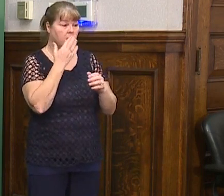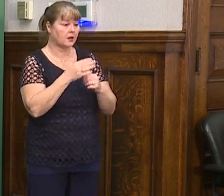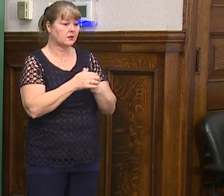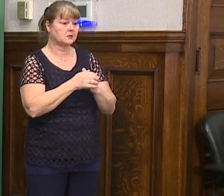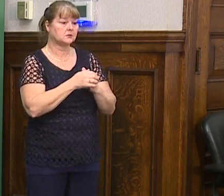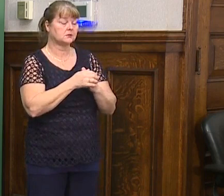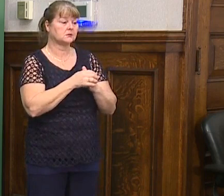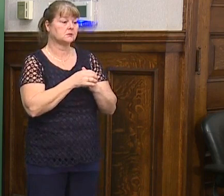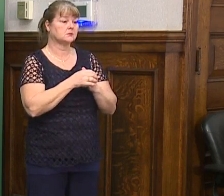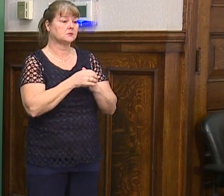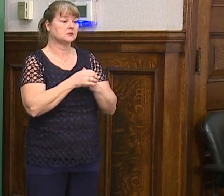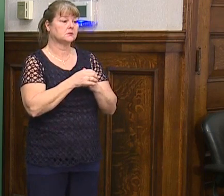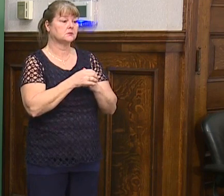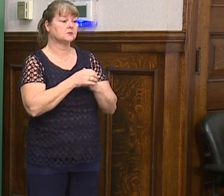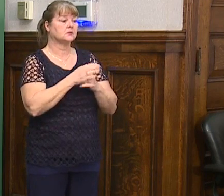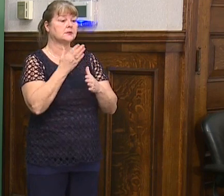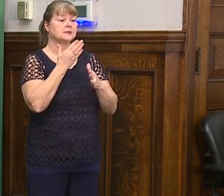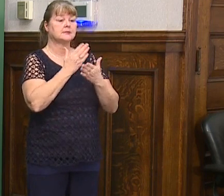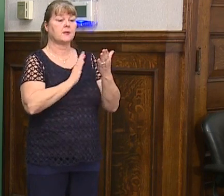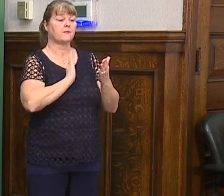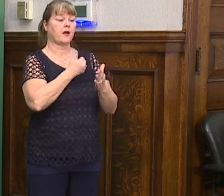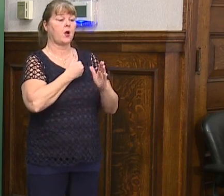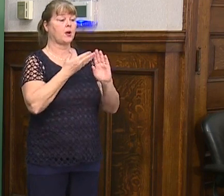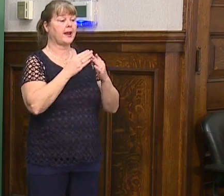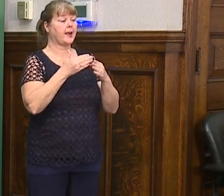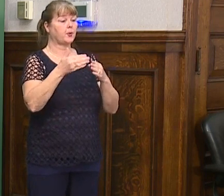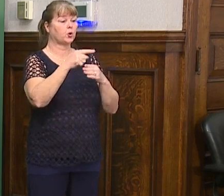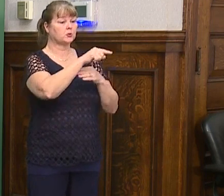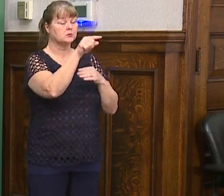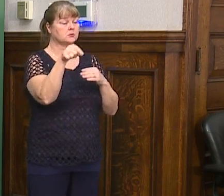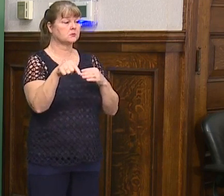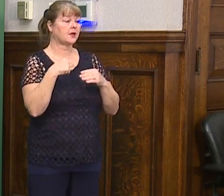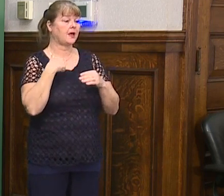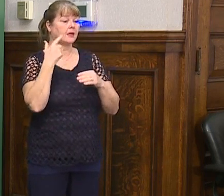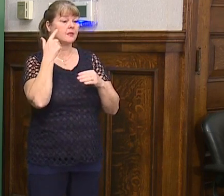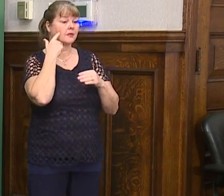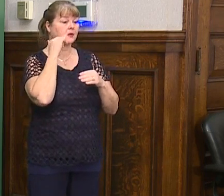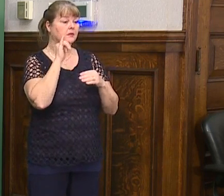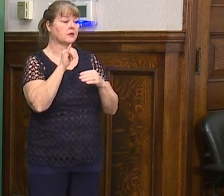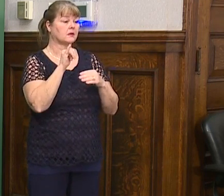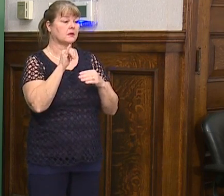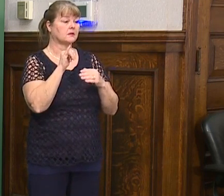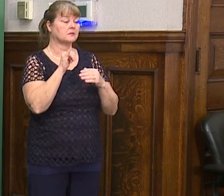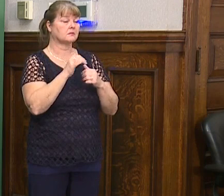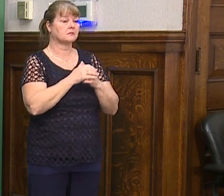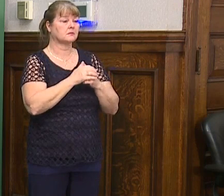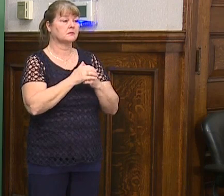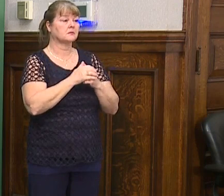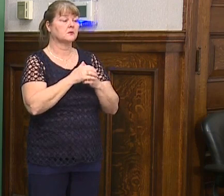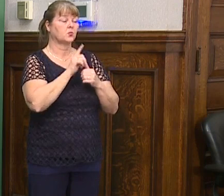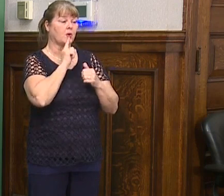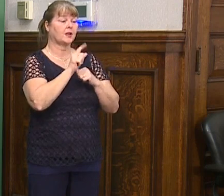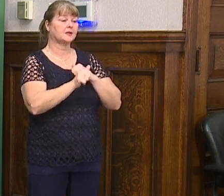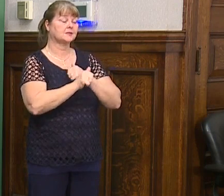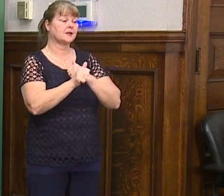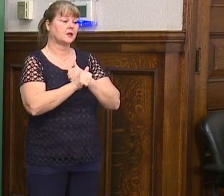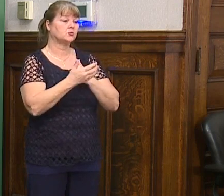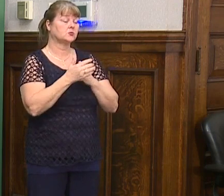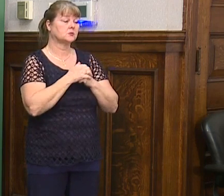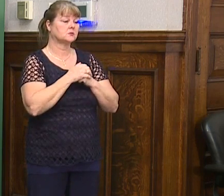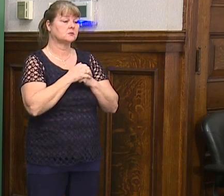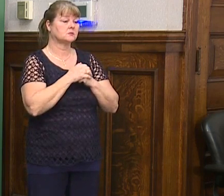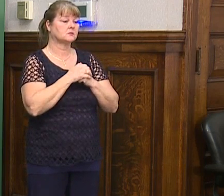uh, some of our neighbors that I think is, is, is foolhardy. I think it's dangerous. Um,